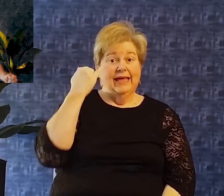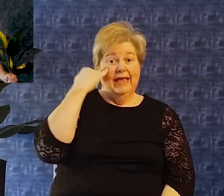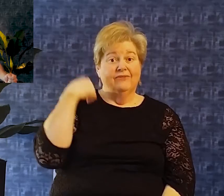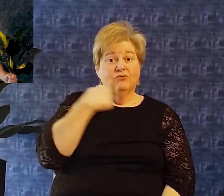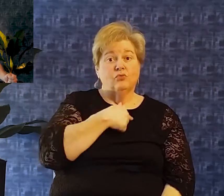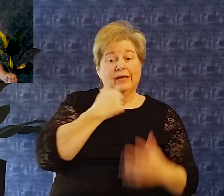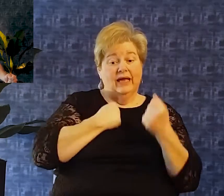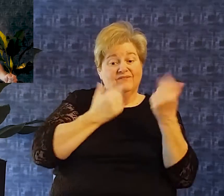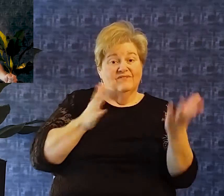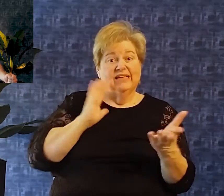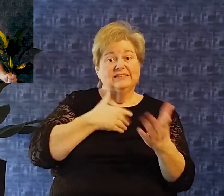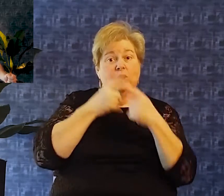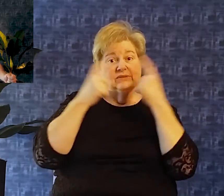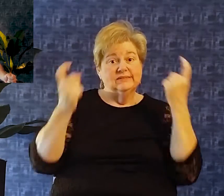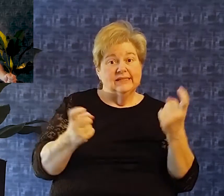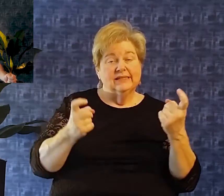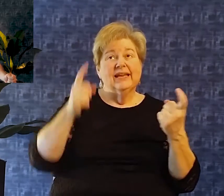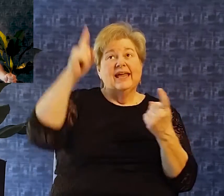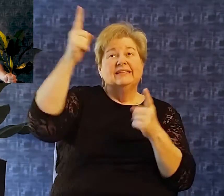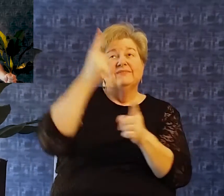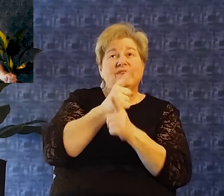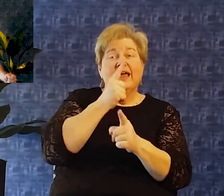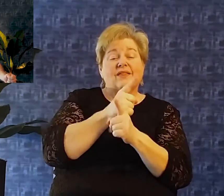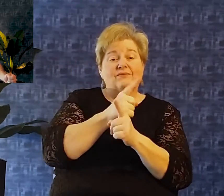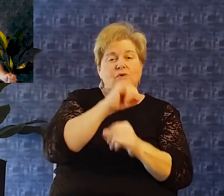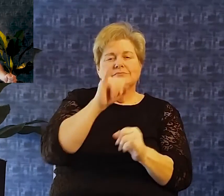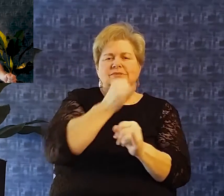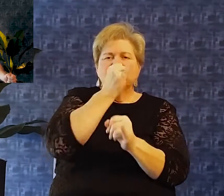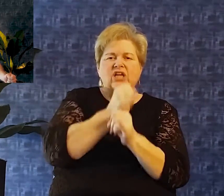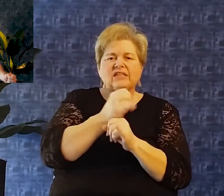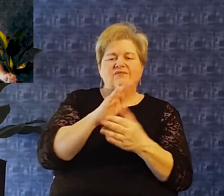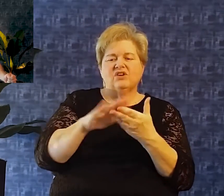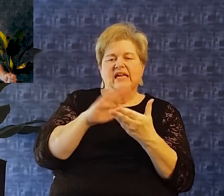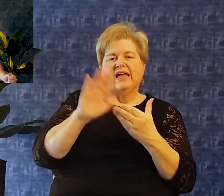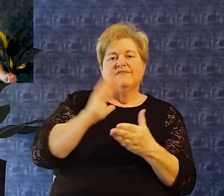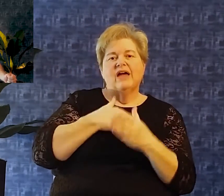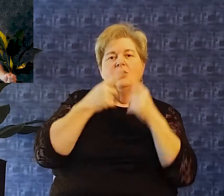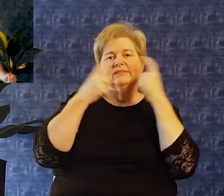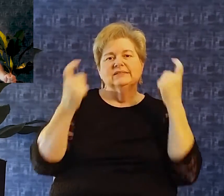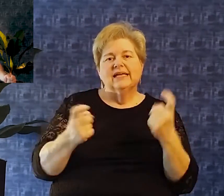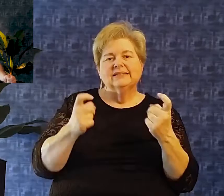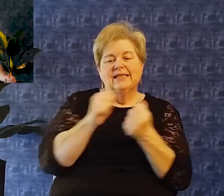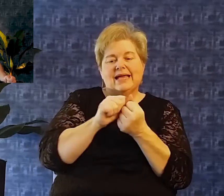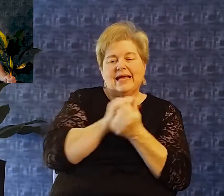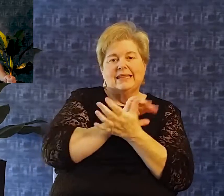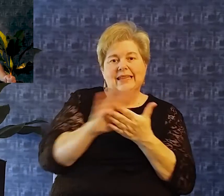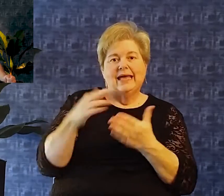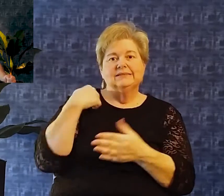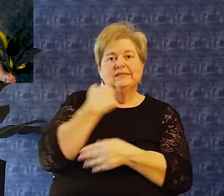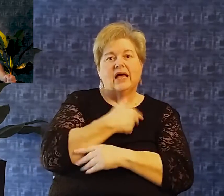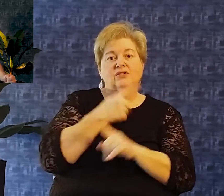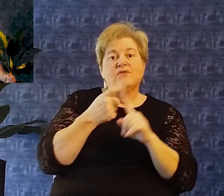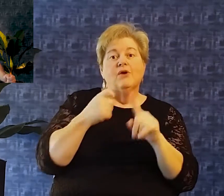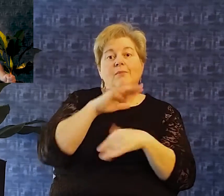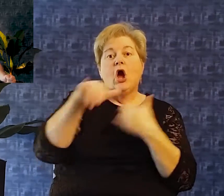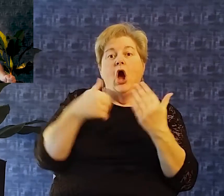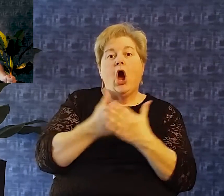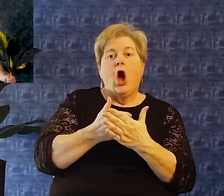sins and to cleanse us from all unrighteousness My dear friend When is the last